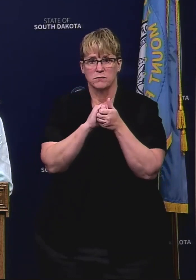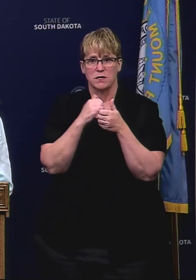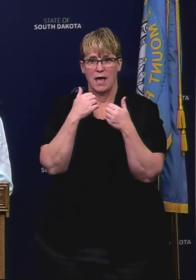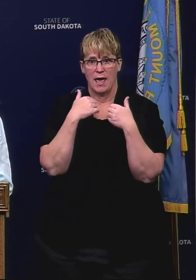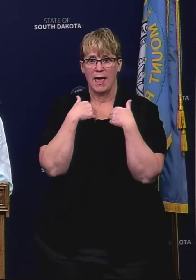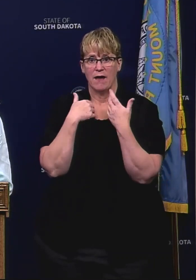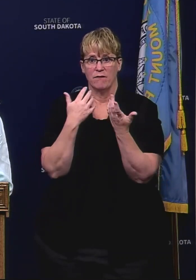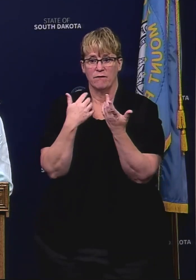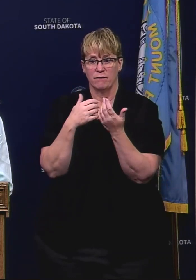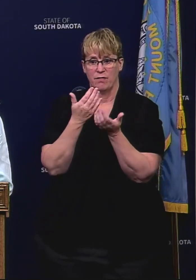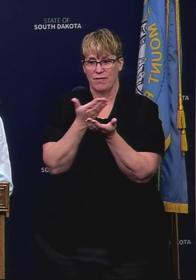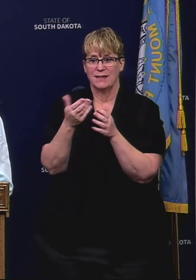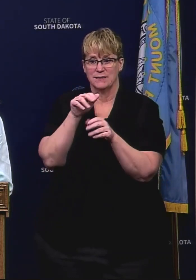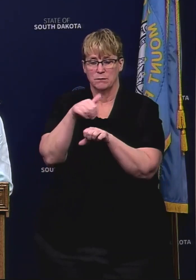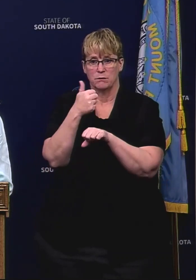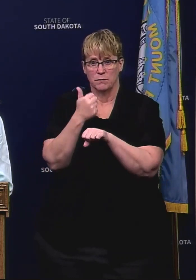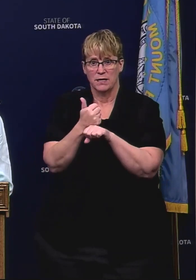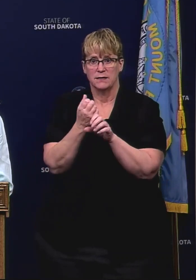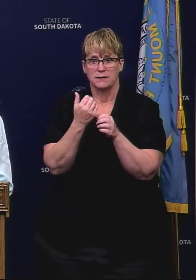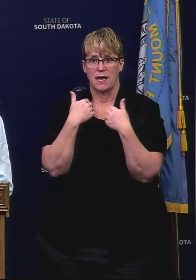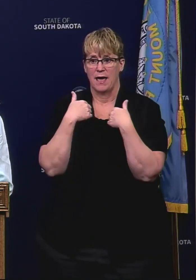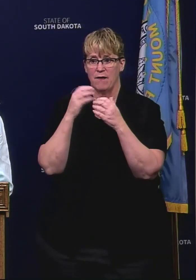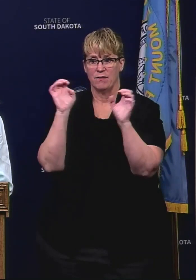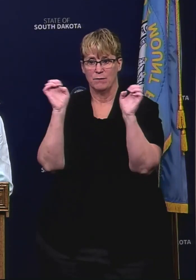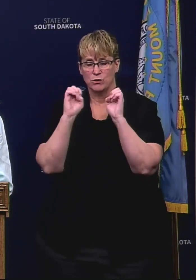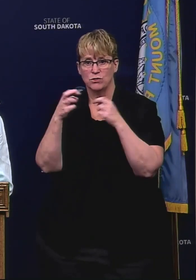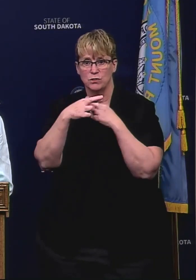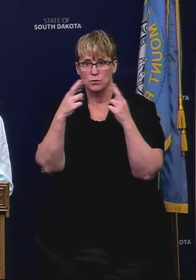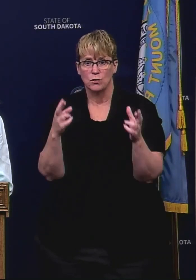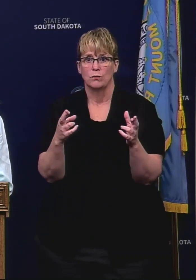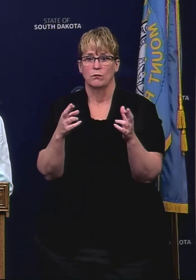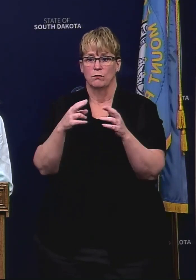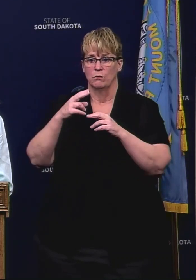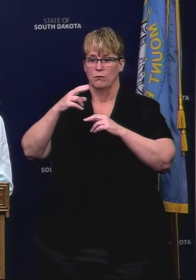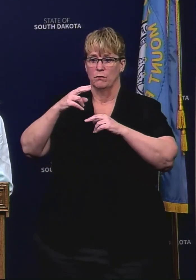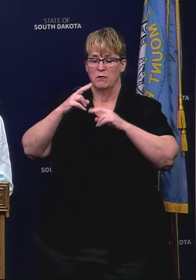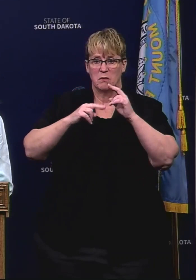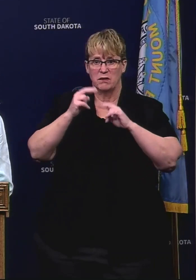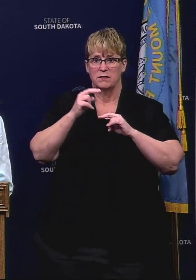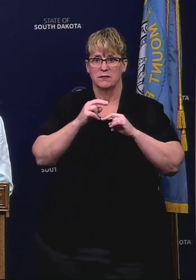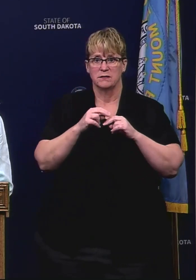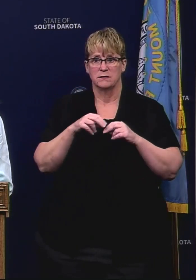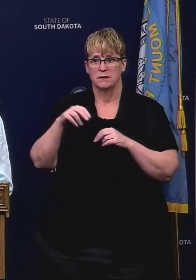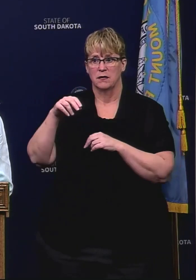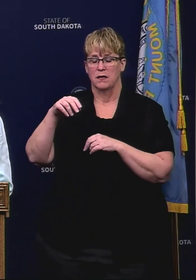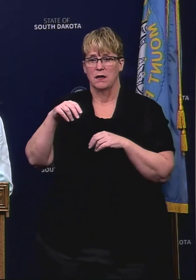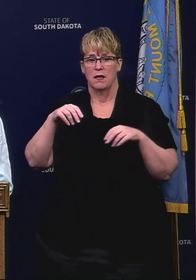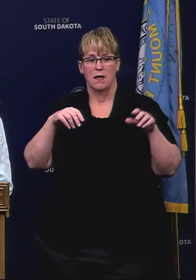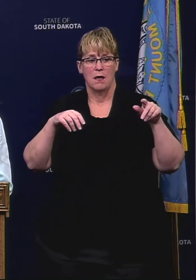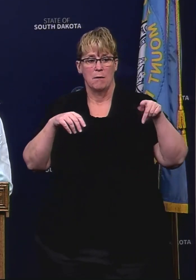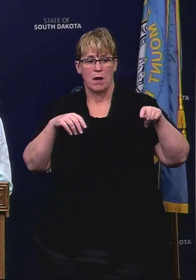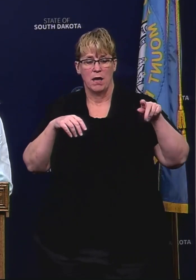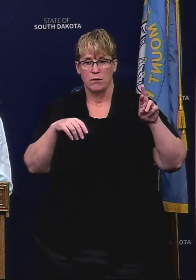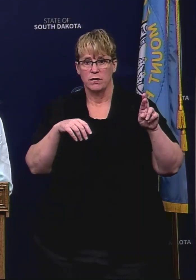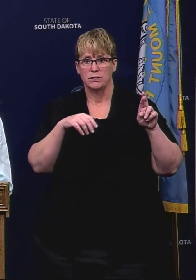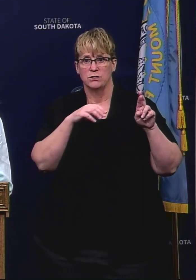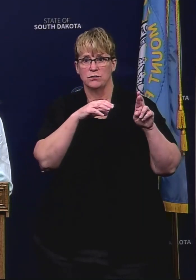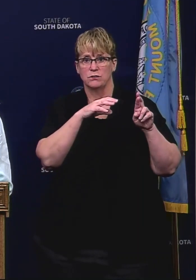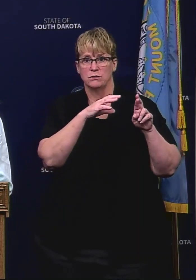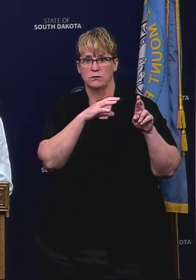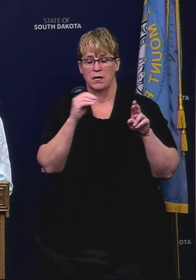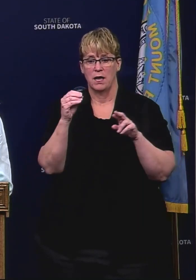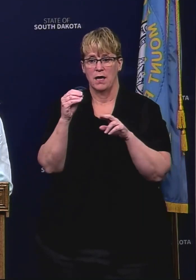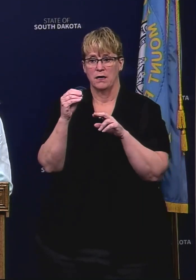reforms there in place and getting the emergency rooms and facilities at Rosebud and Pine Ridge back online and I've also